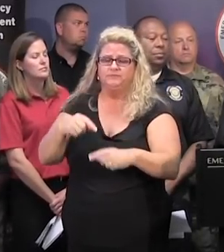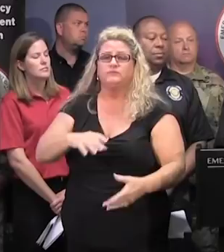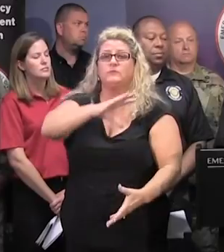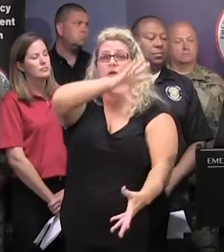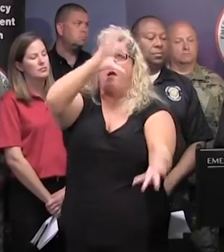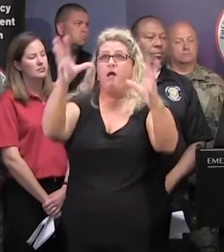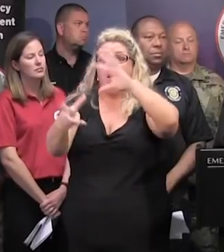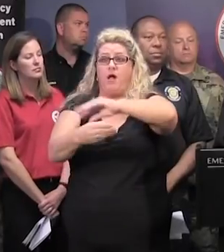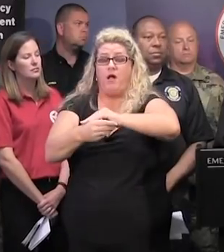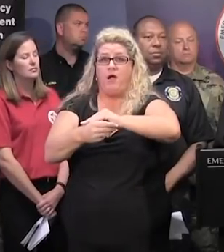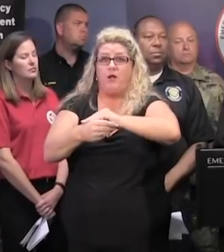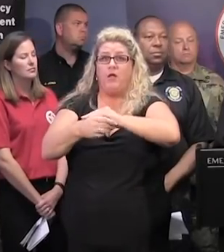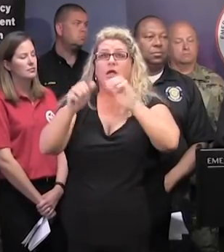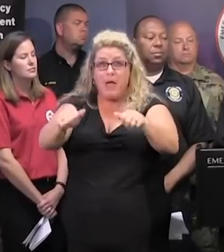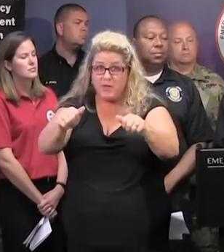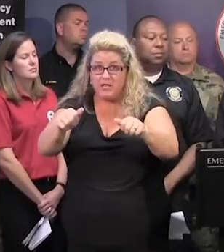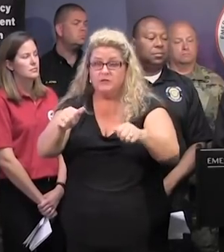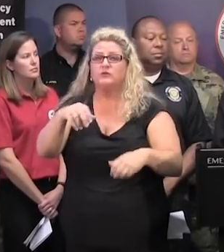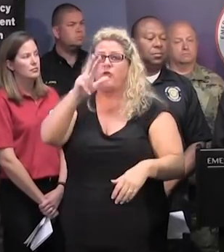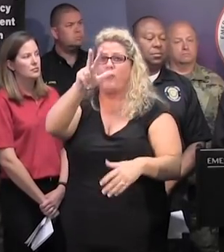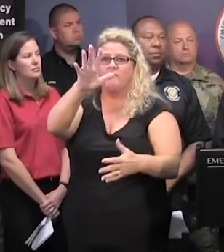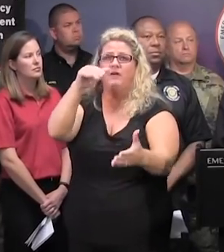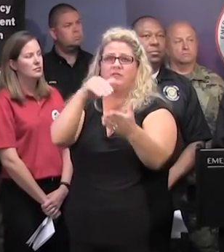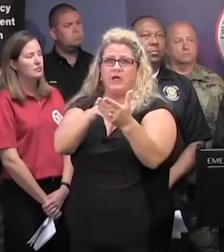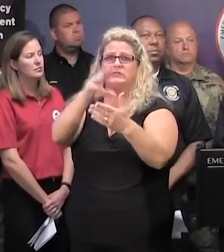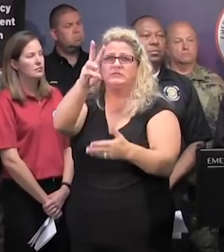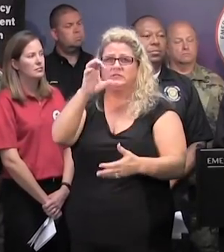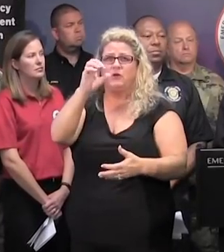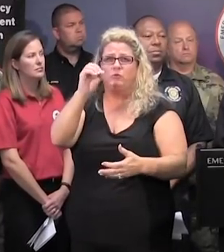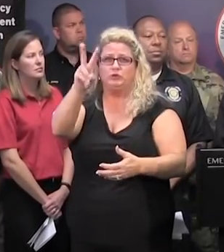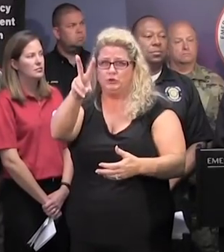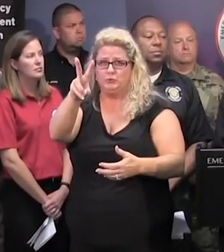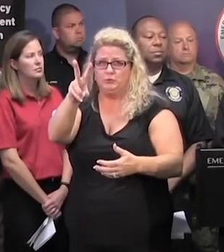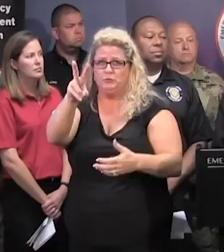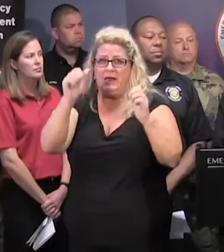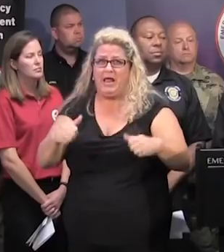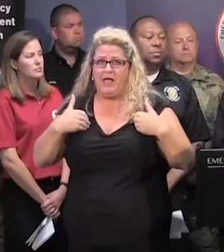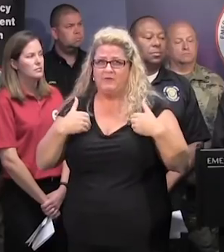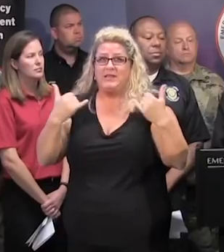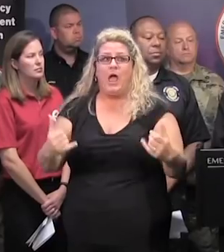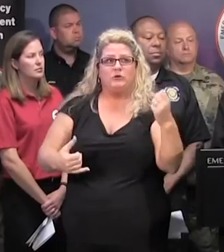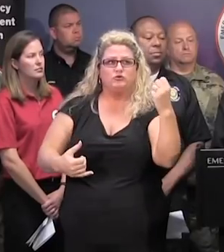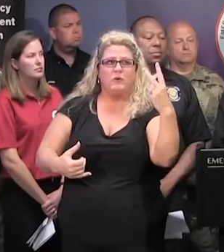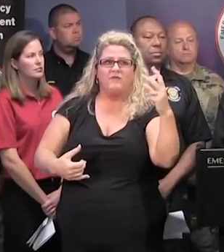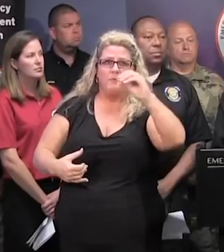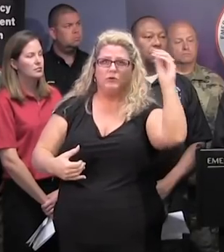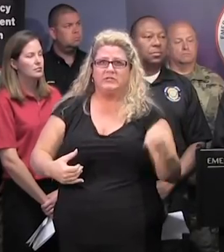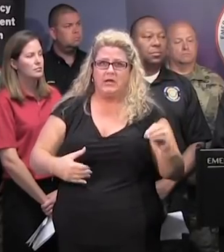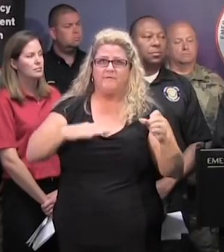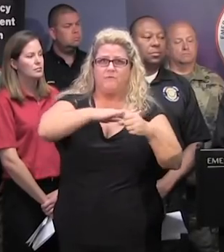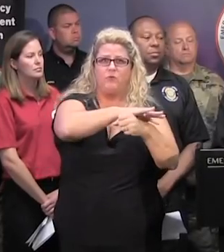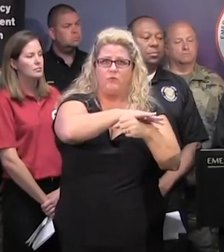total sheltering capacity is at 35,602. We are at 12% of that capacity.